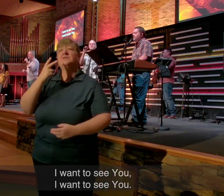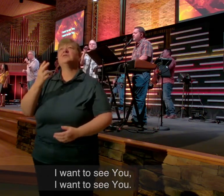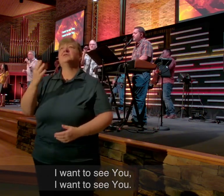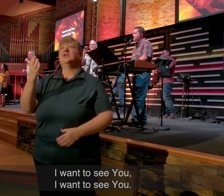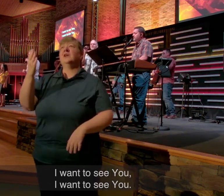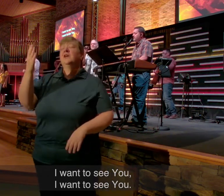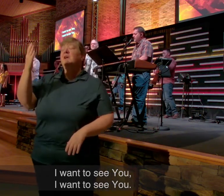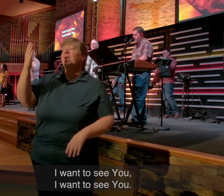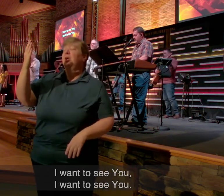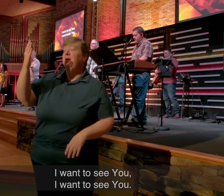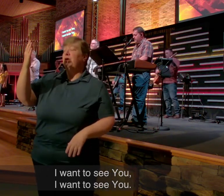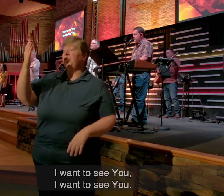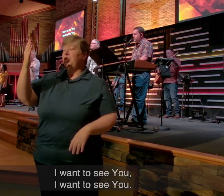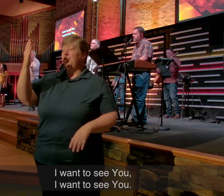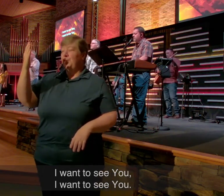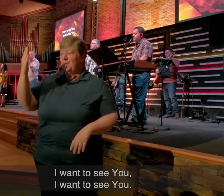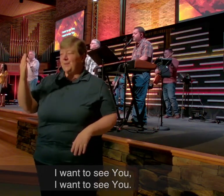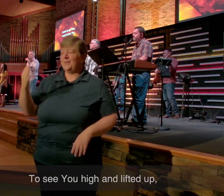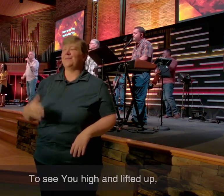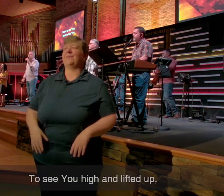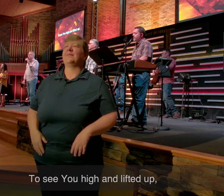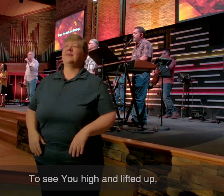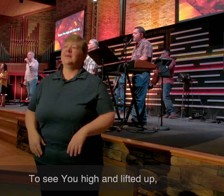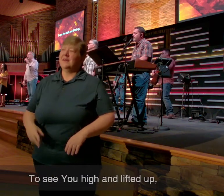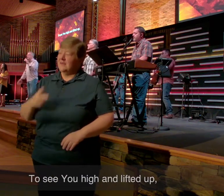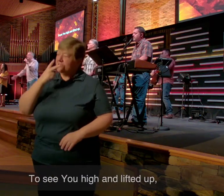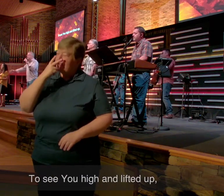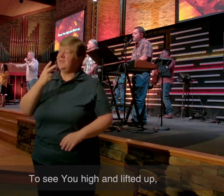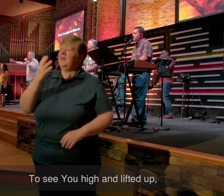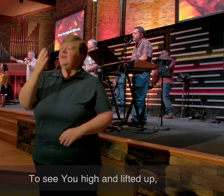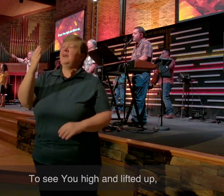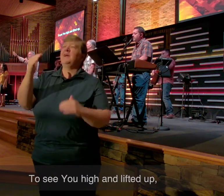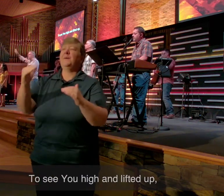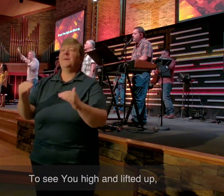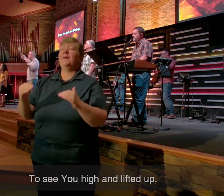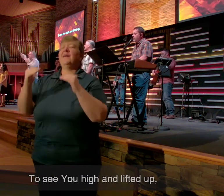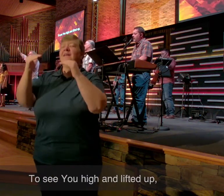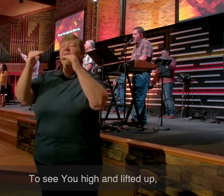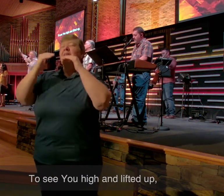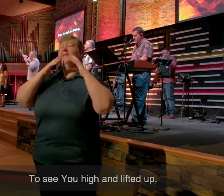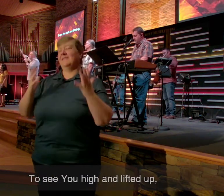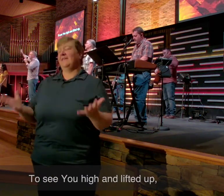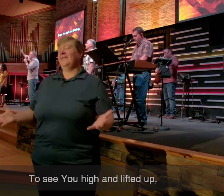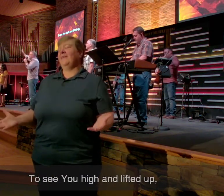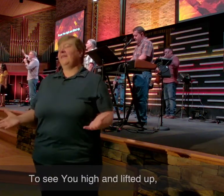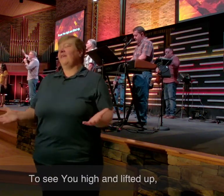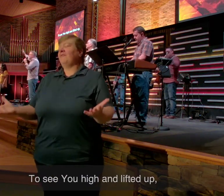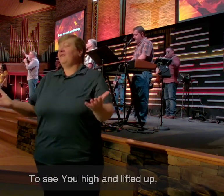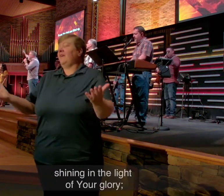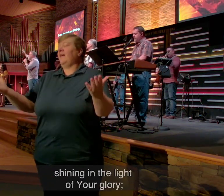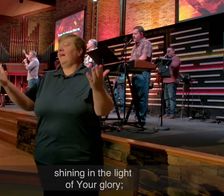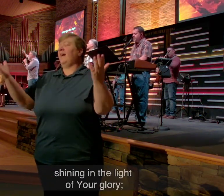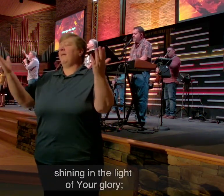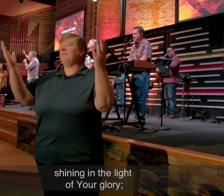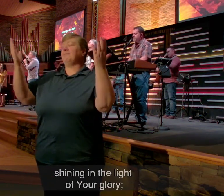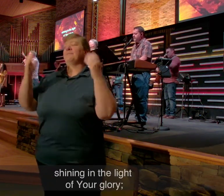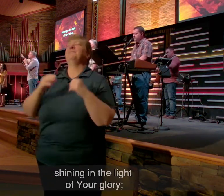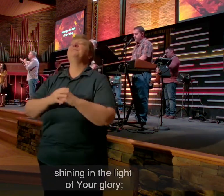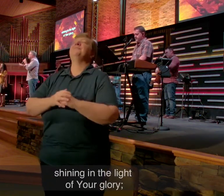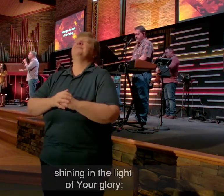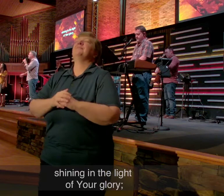to see you. To see you high and lifted up.